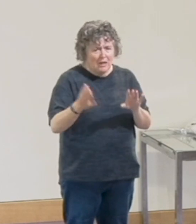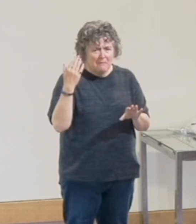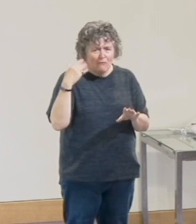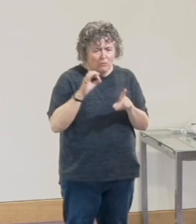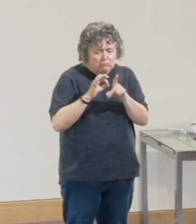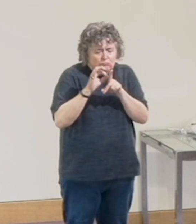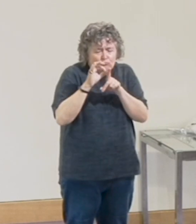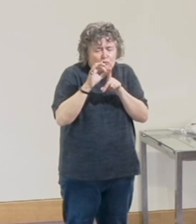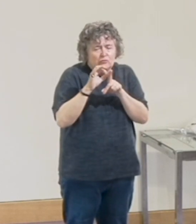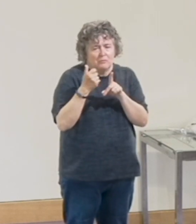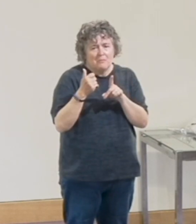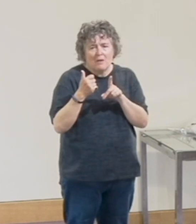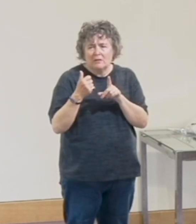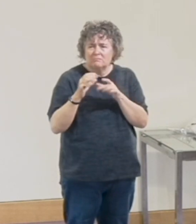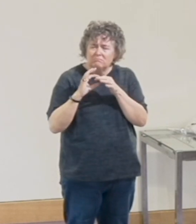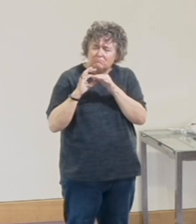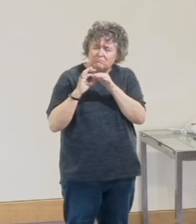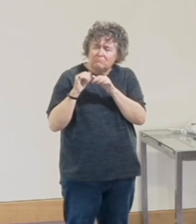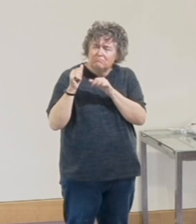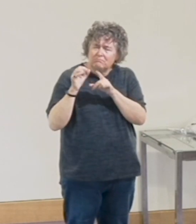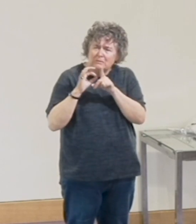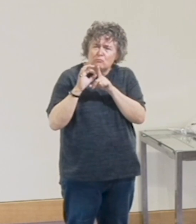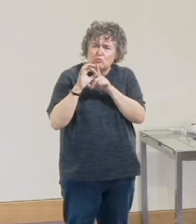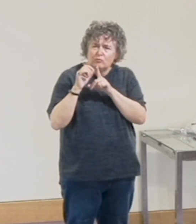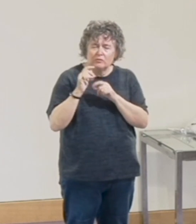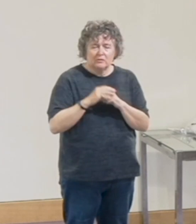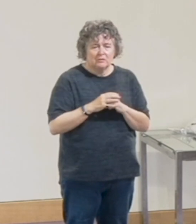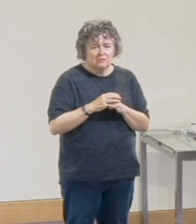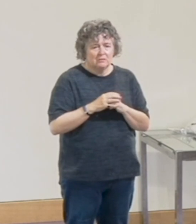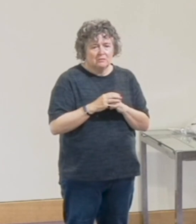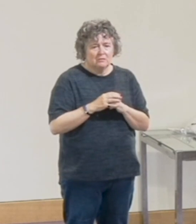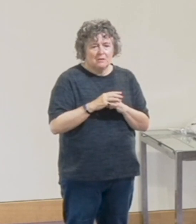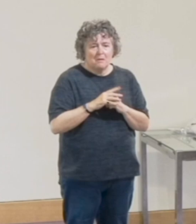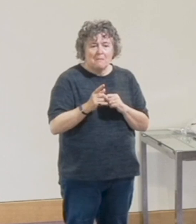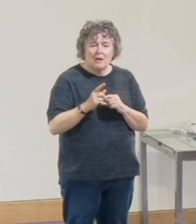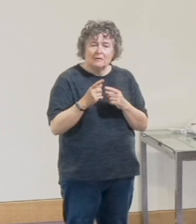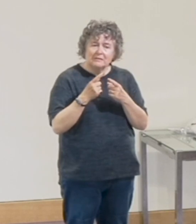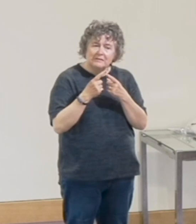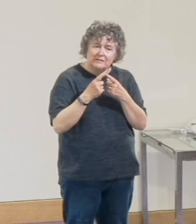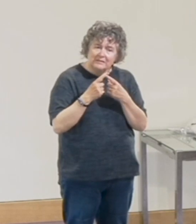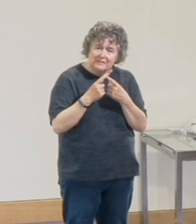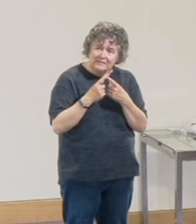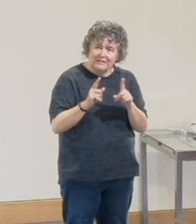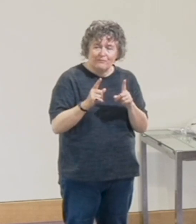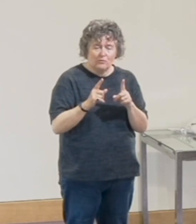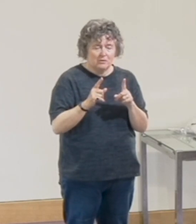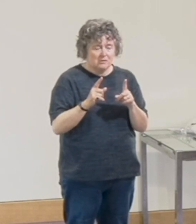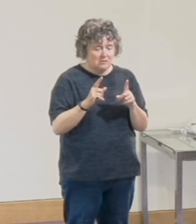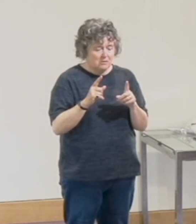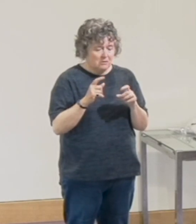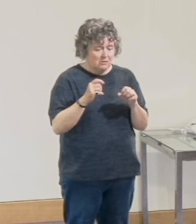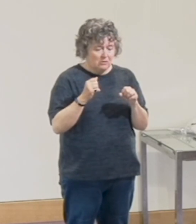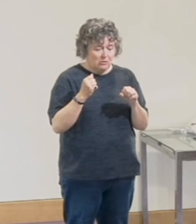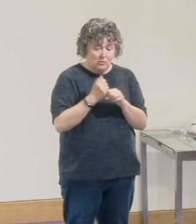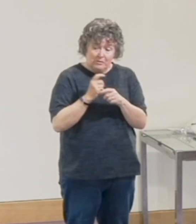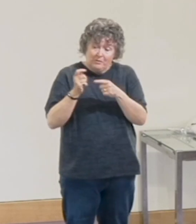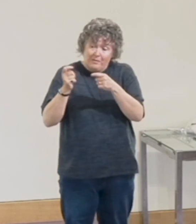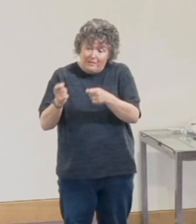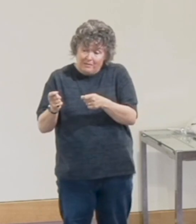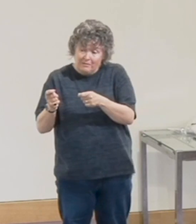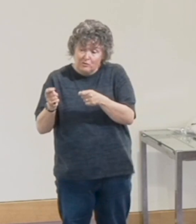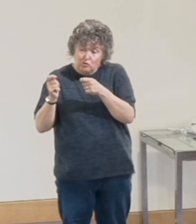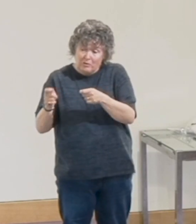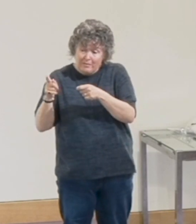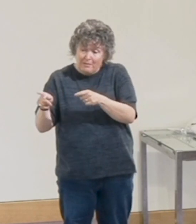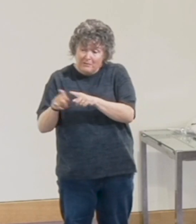but we got on better. But again you can see here the difference, can't you, of doing unto others as you would have them